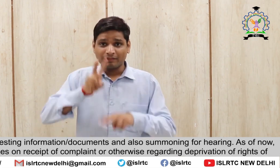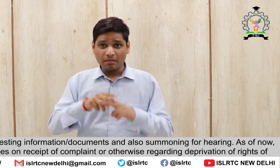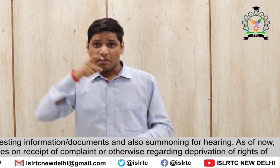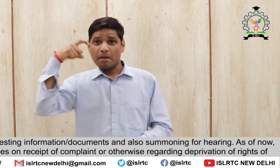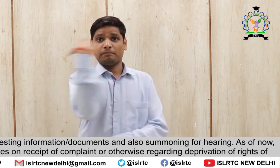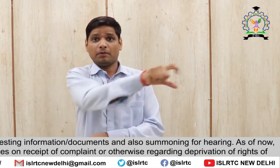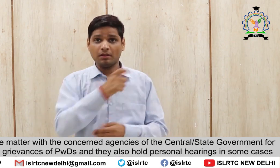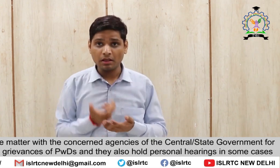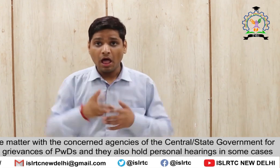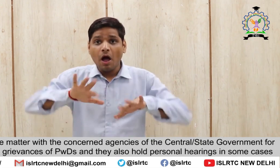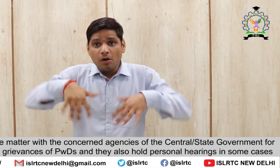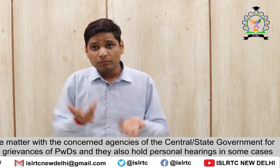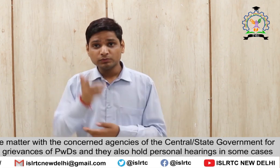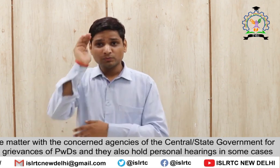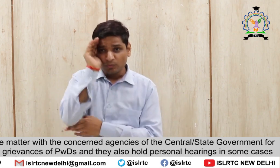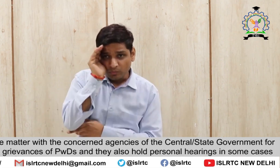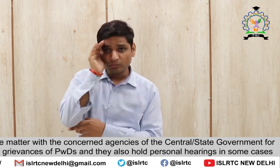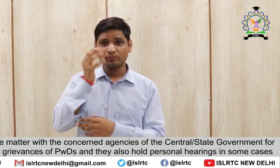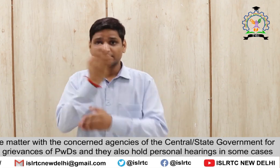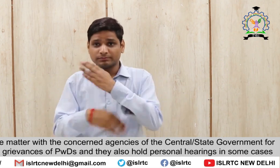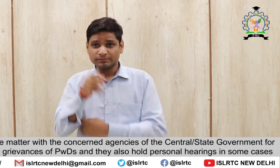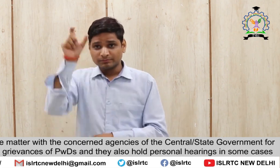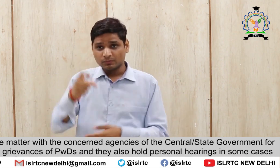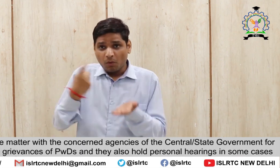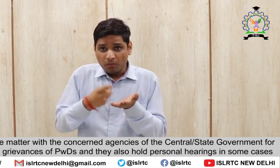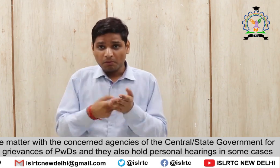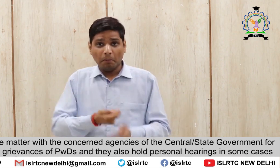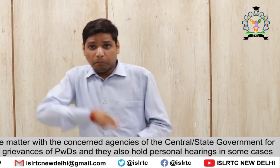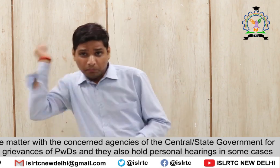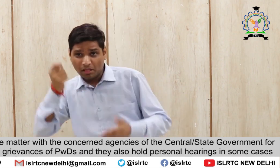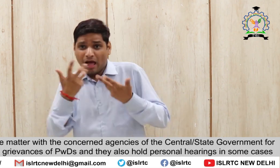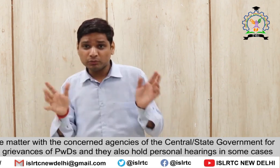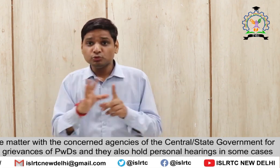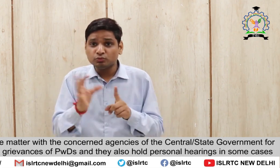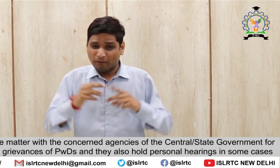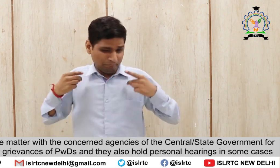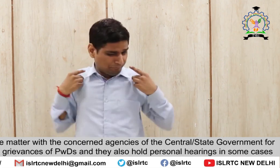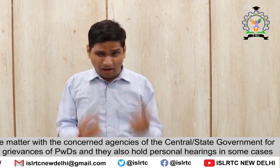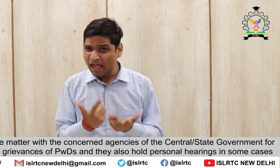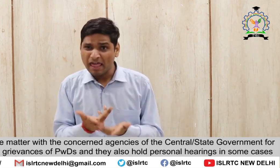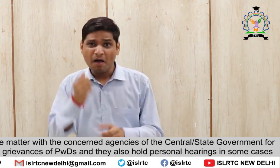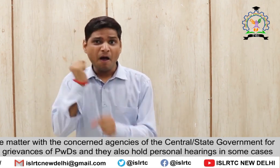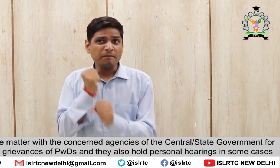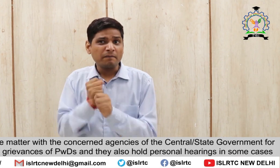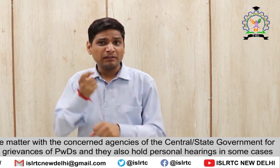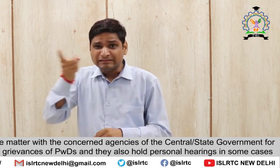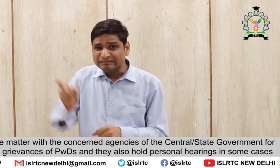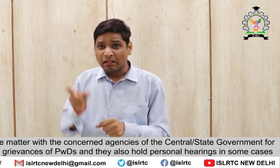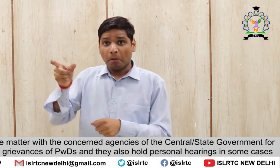of rights of persons with disabilities Take up the matter With the concerned agencies Of the Central State Government